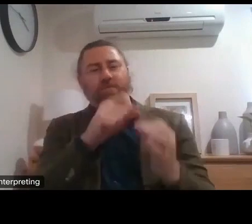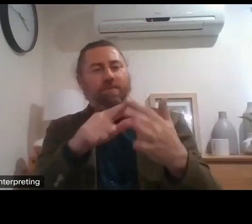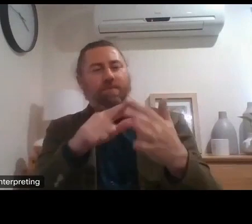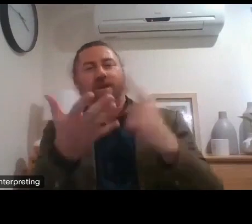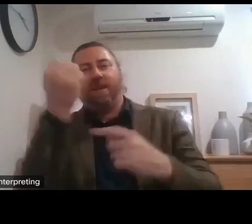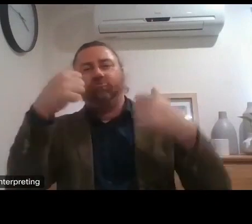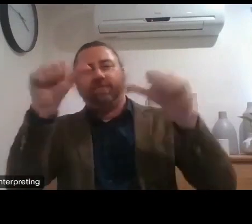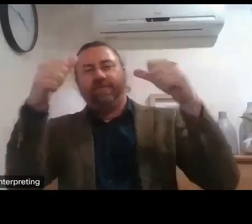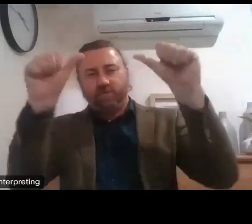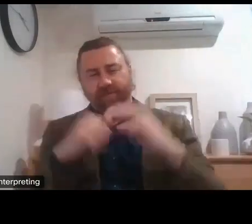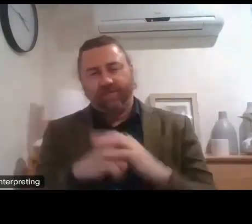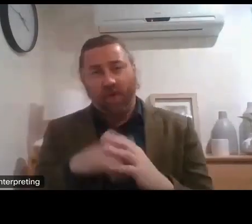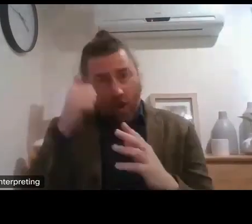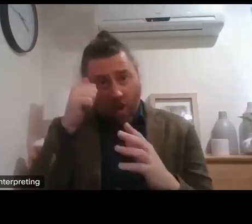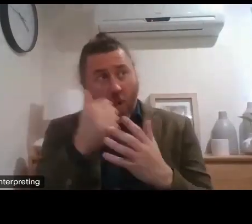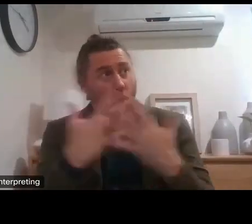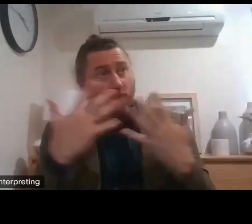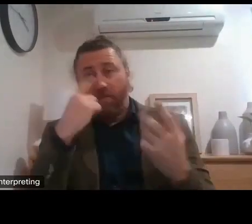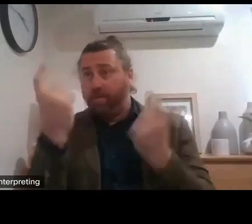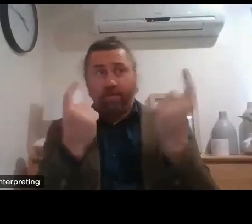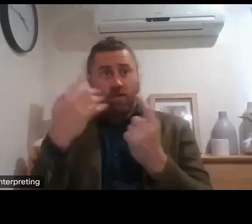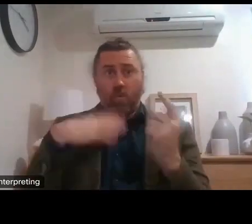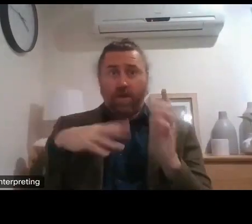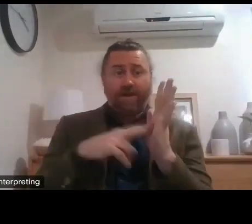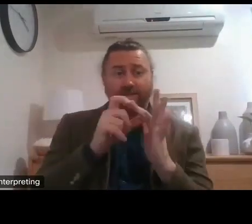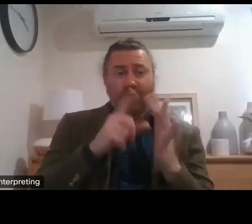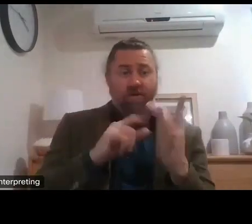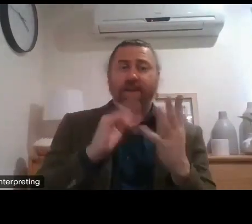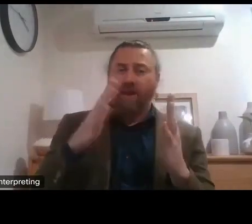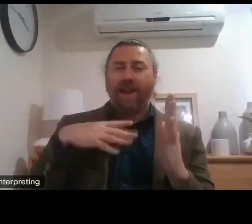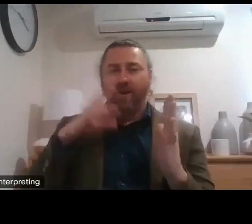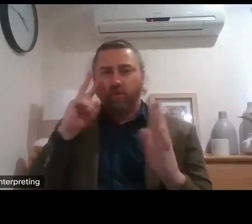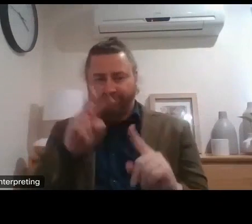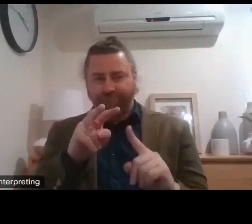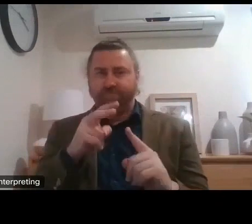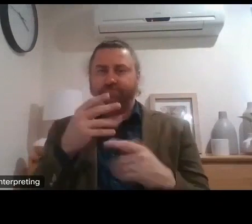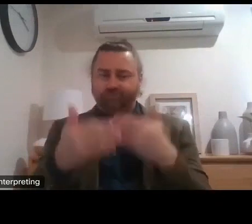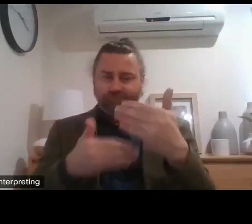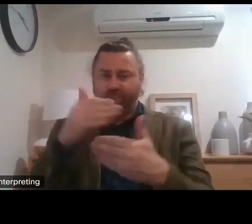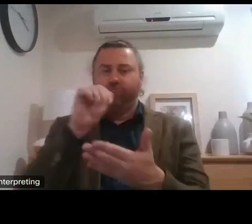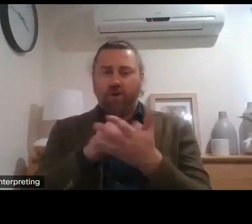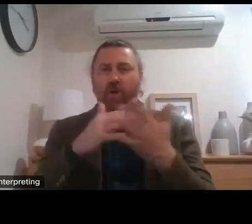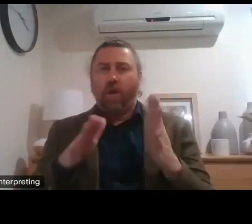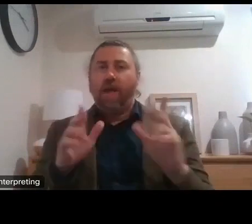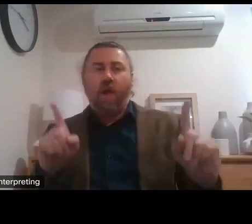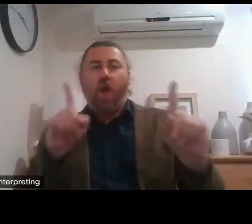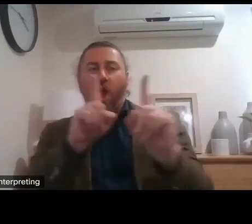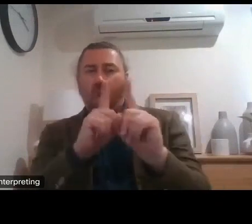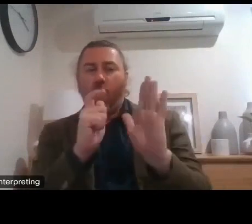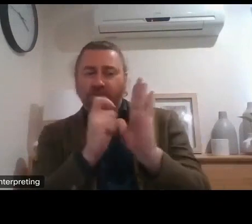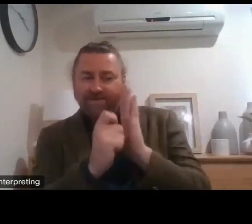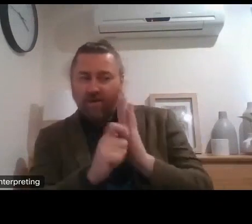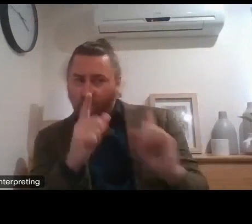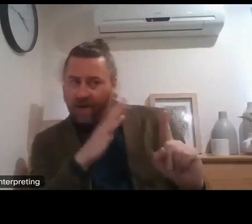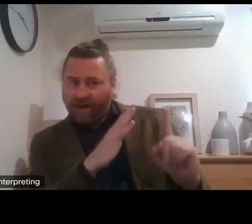trajectory but fundamentally it's about reorienting how we run the scheme to being a co-designed scheme an